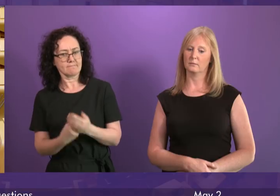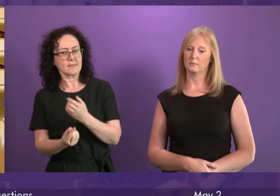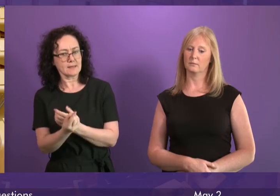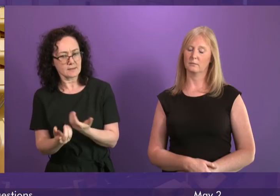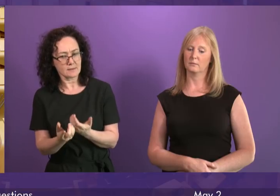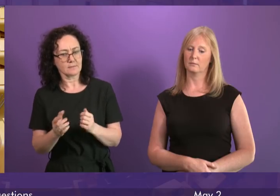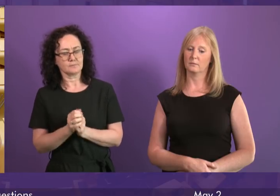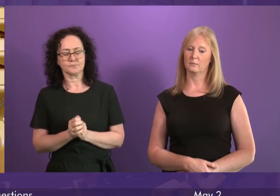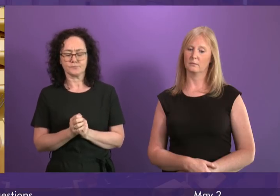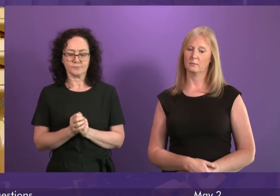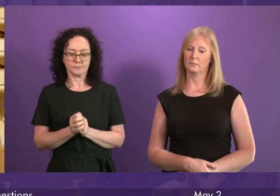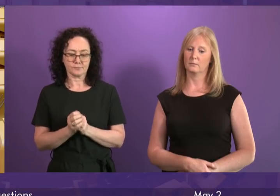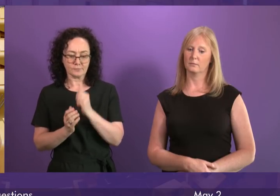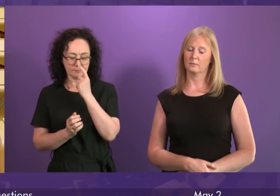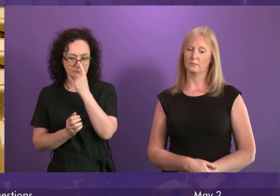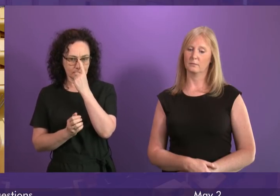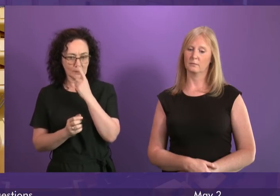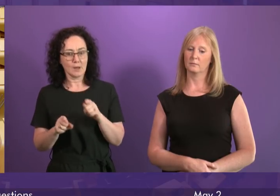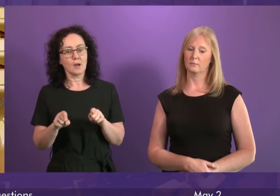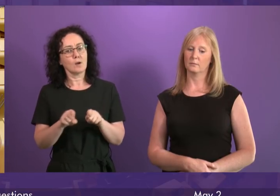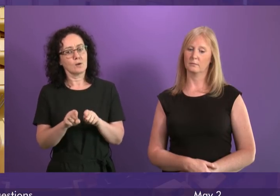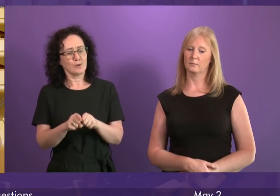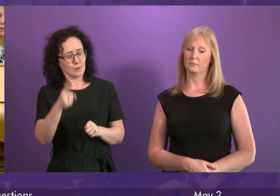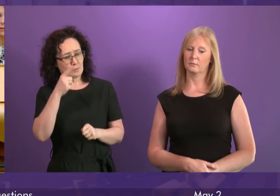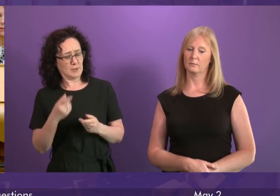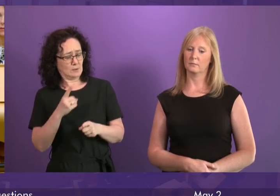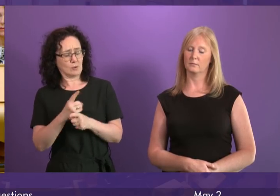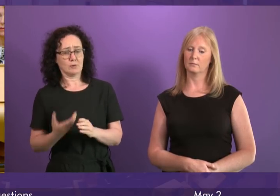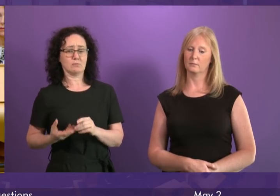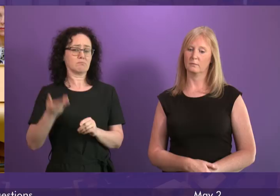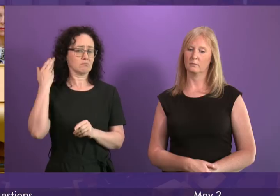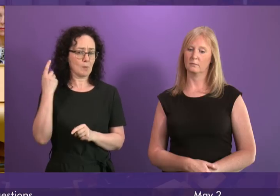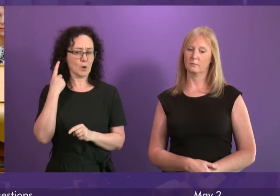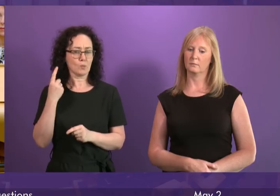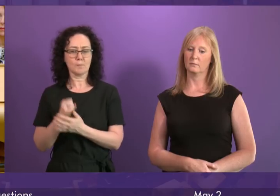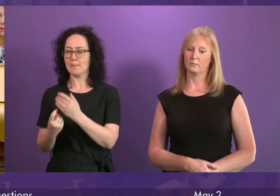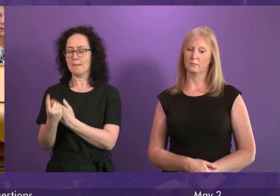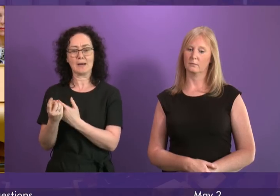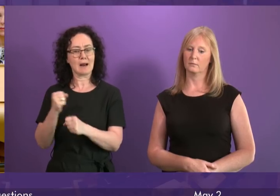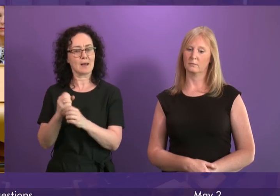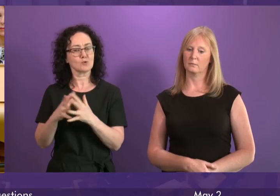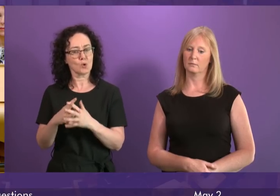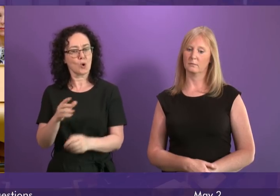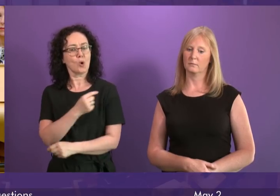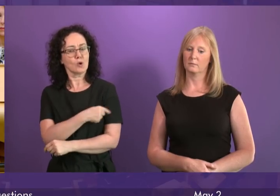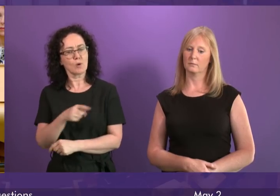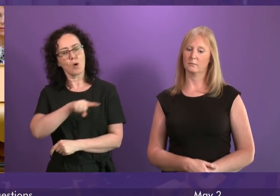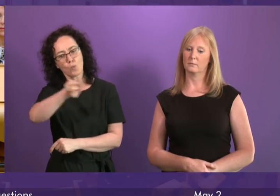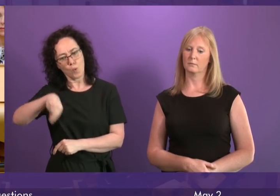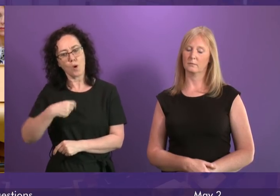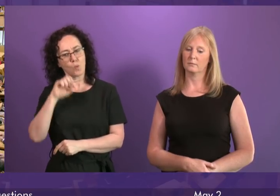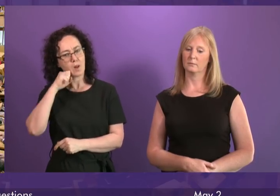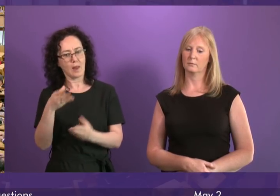out of the situation in Glasgow, we will make sure that all appropriate lessons are fed into that and all appropriate lessons learned.